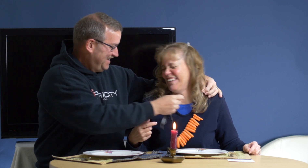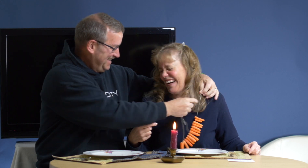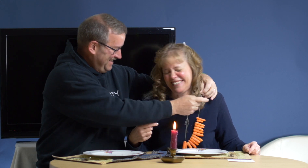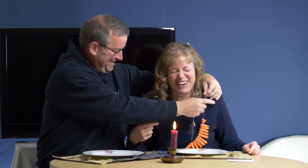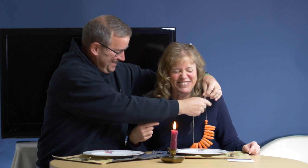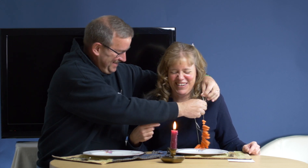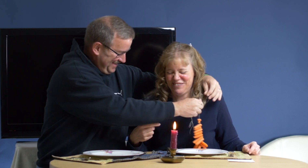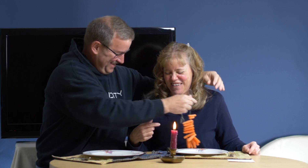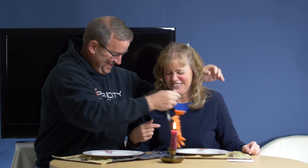I don't remember.